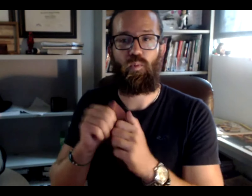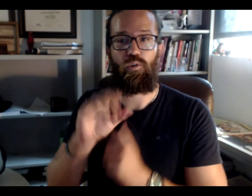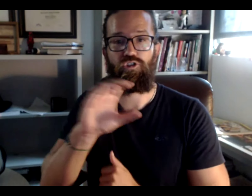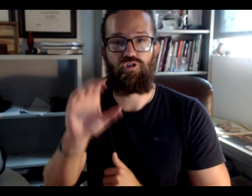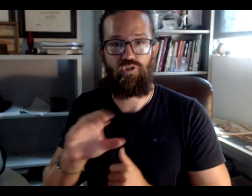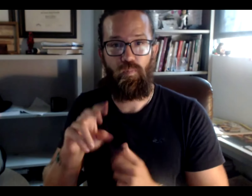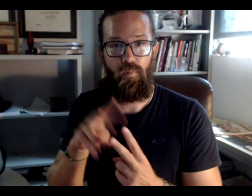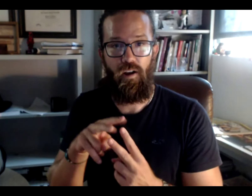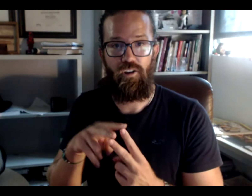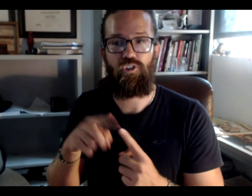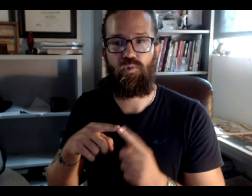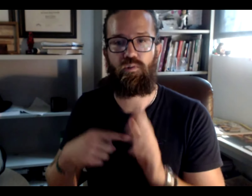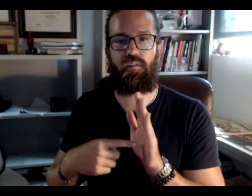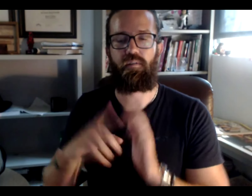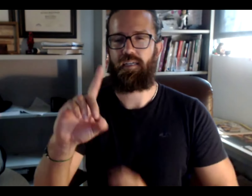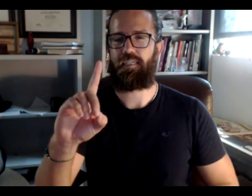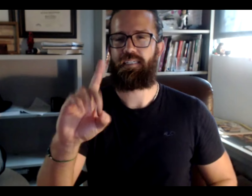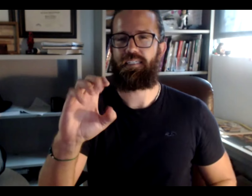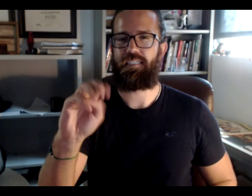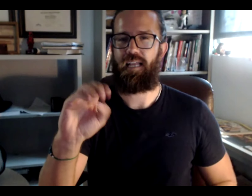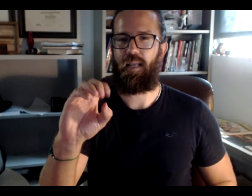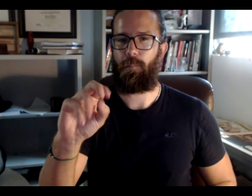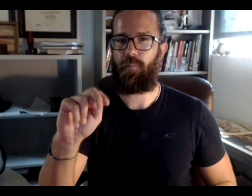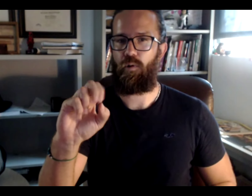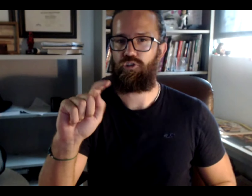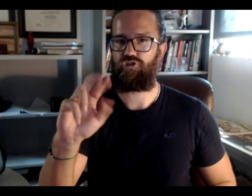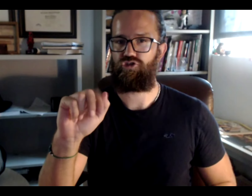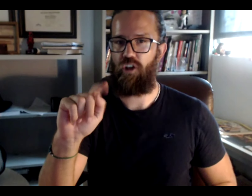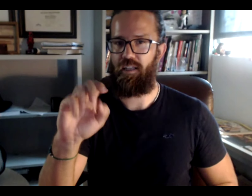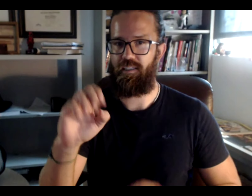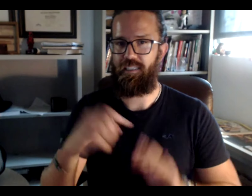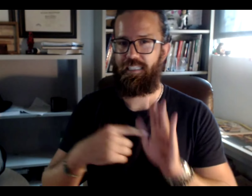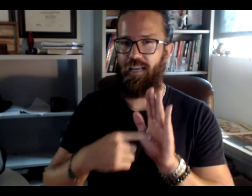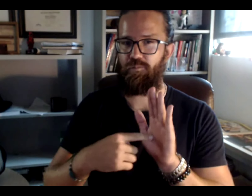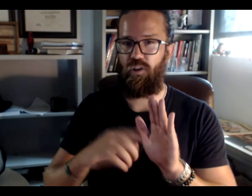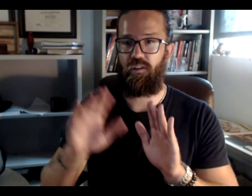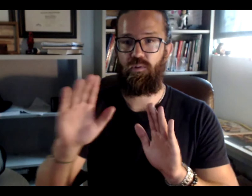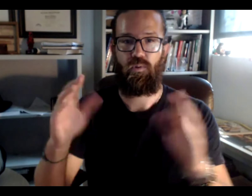of units, you're going to work with a Zoom partner to demonstrate